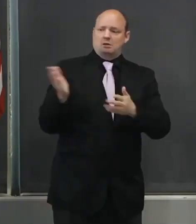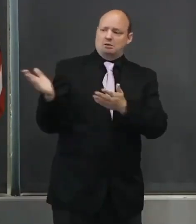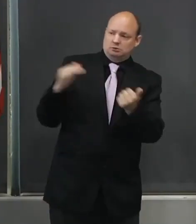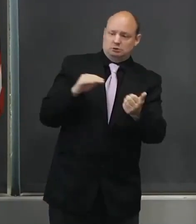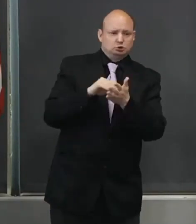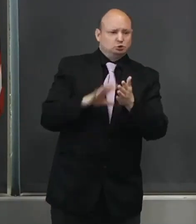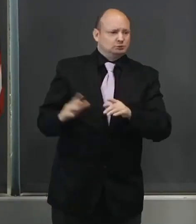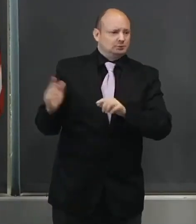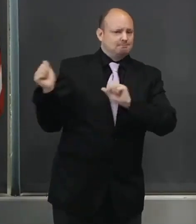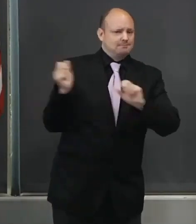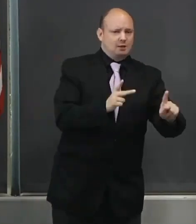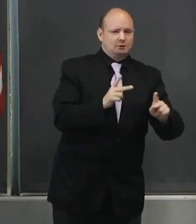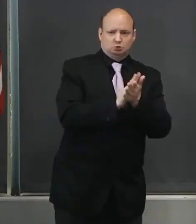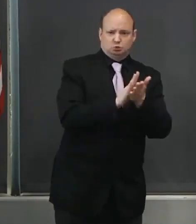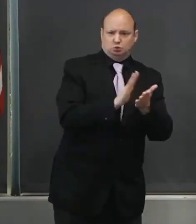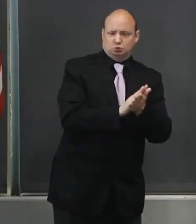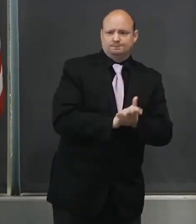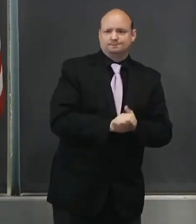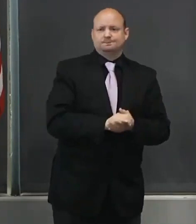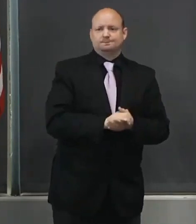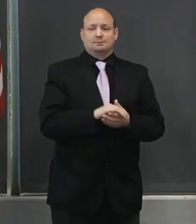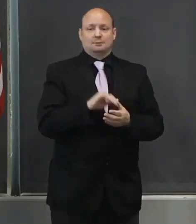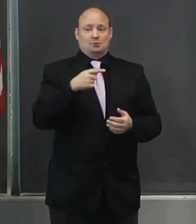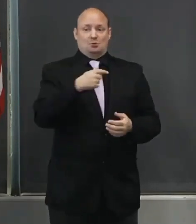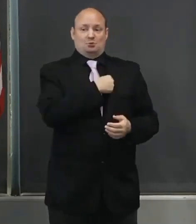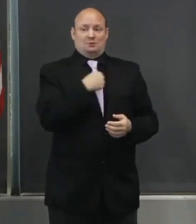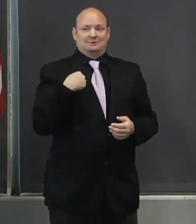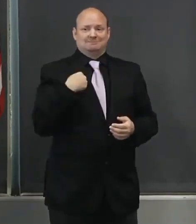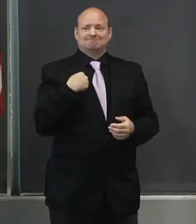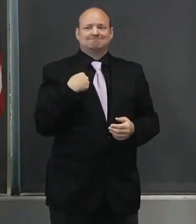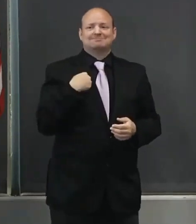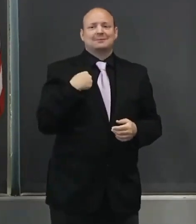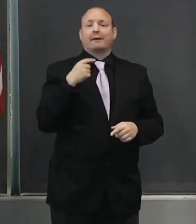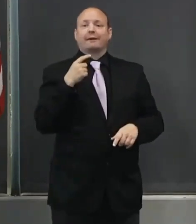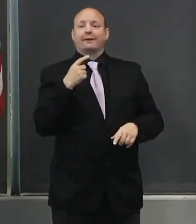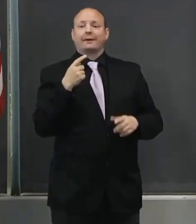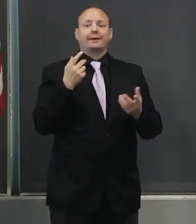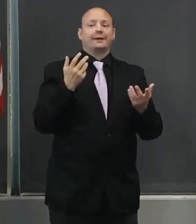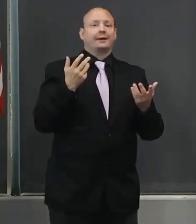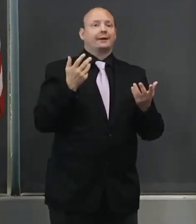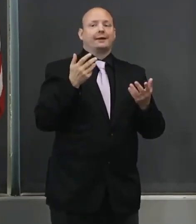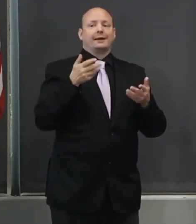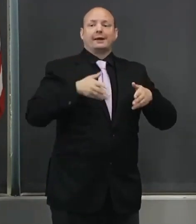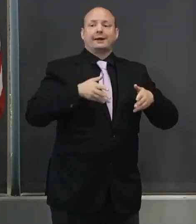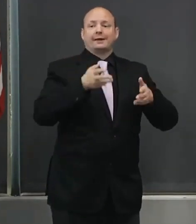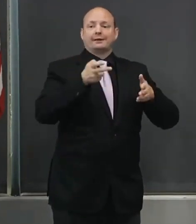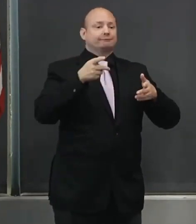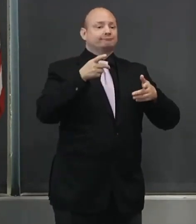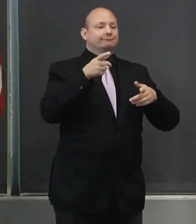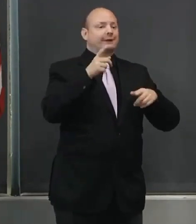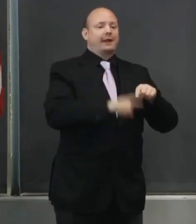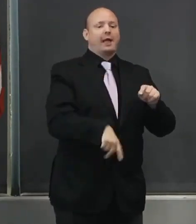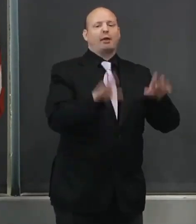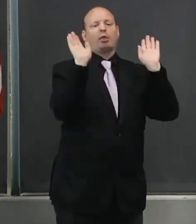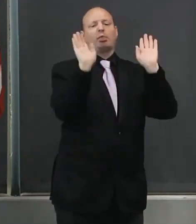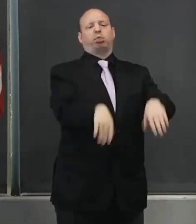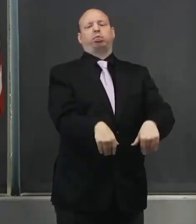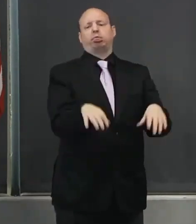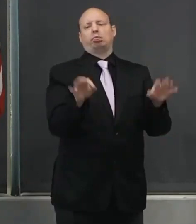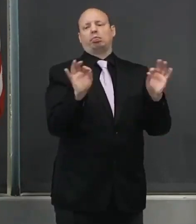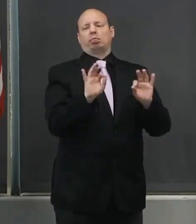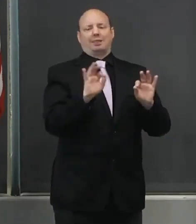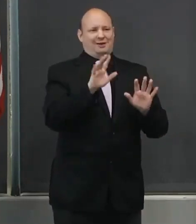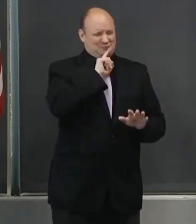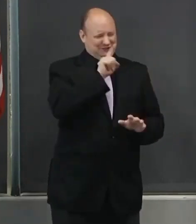We cannot let our kids down. These are truly all of our children. I certainly have